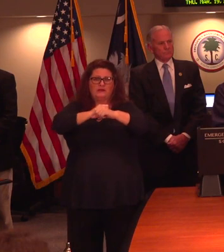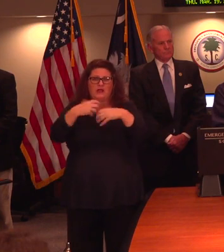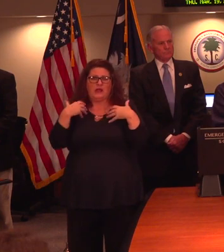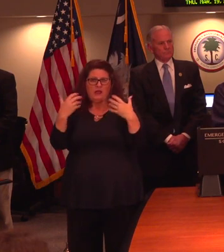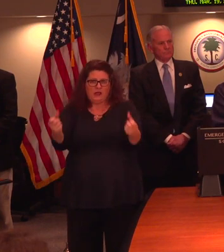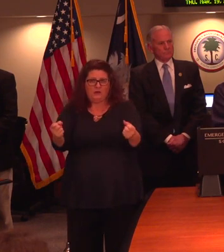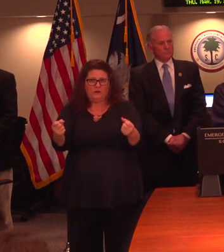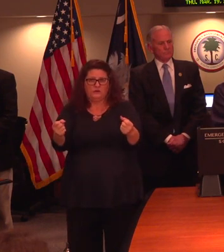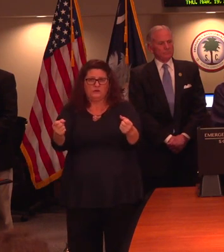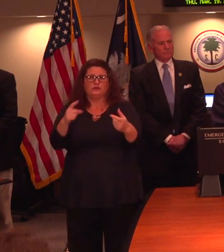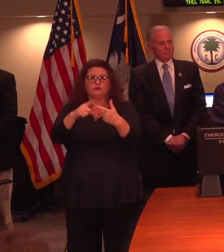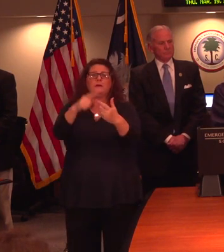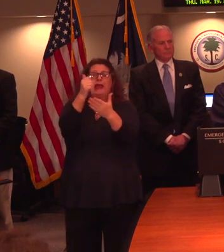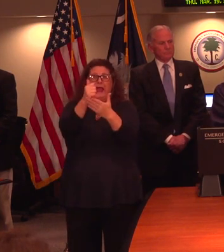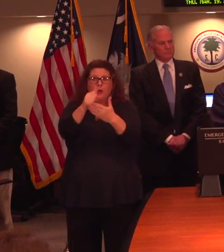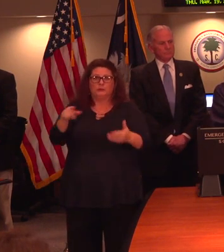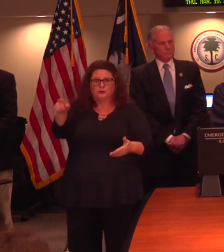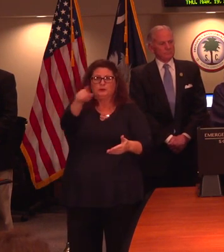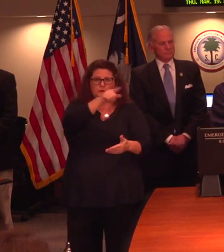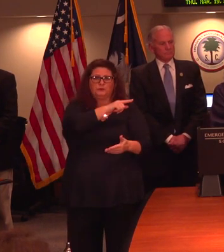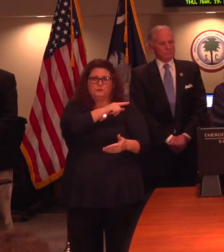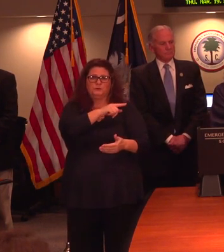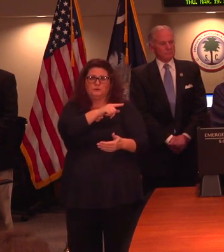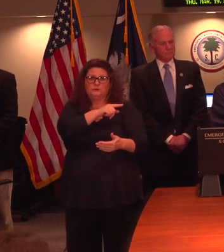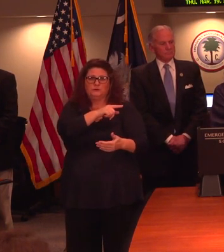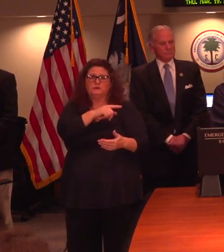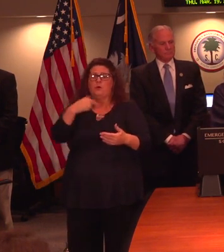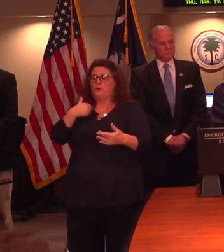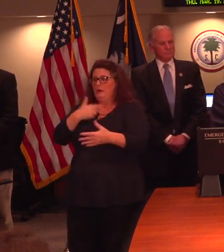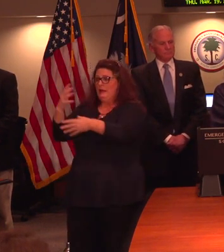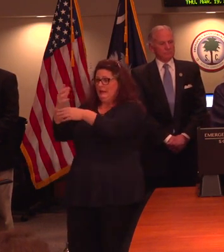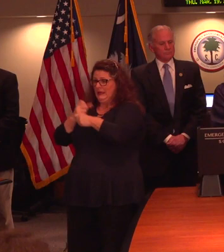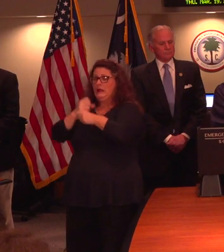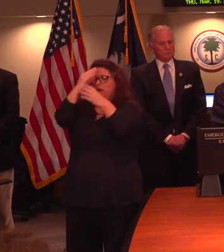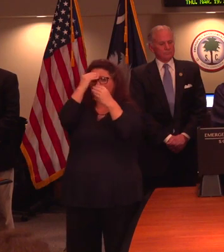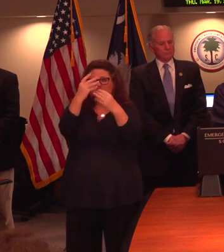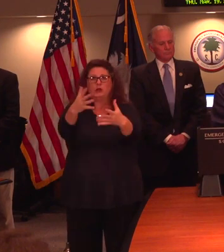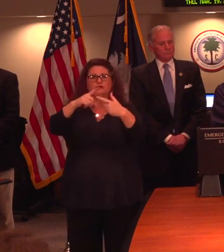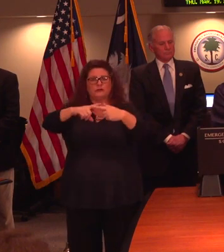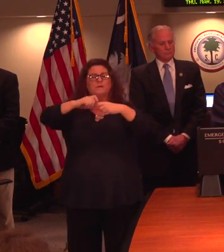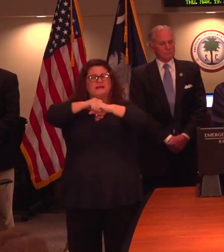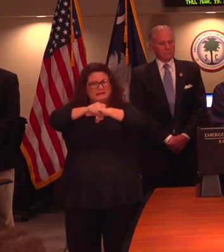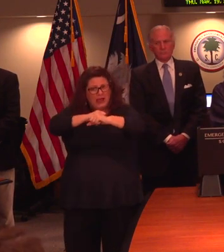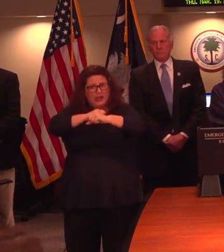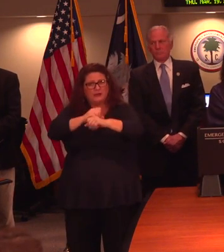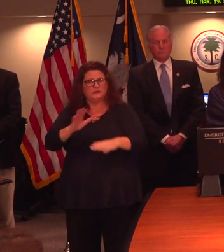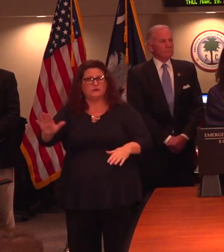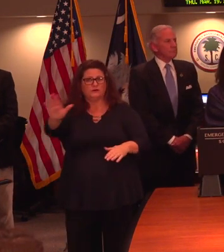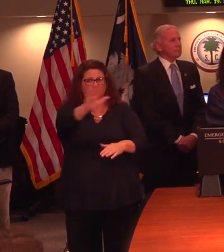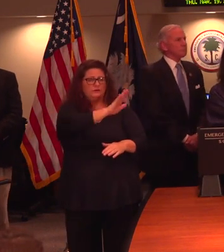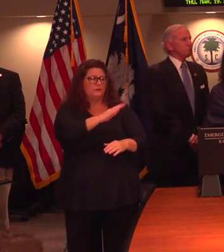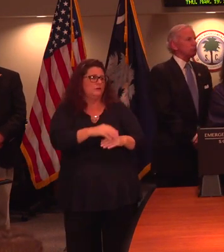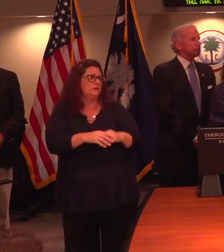of public interest. So we act on information that has implications for protecting the public's health. Dr.